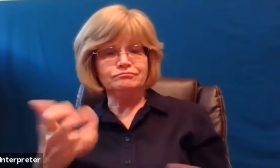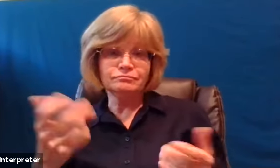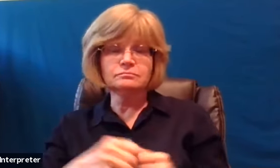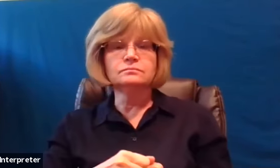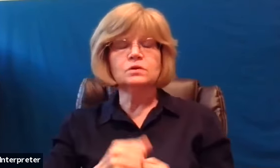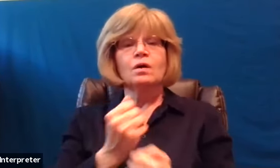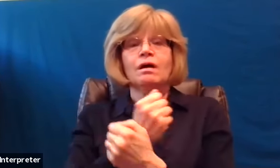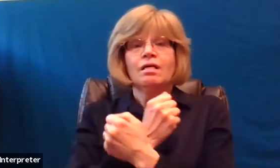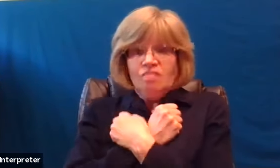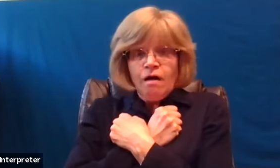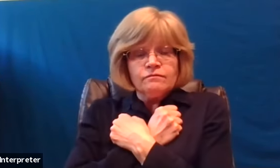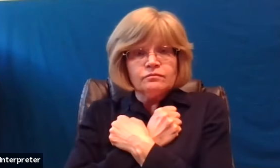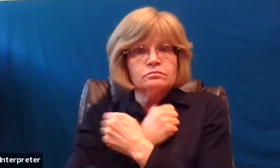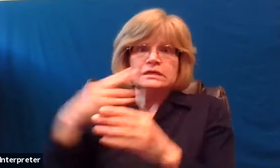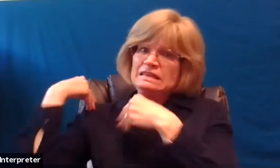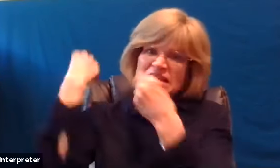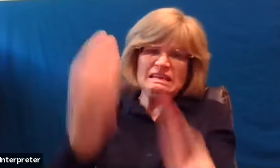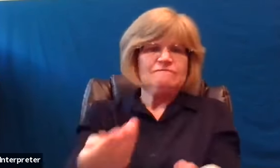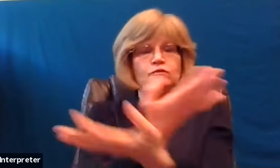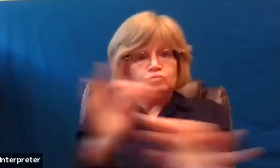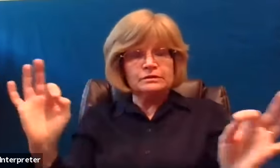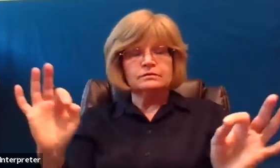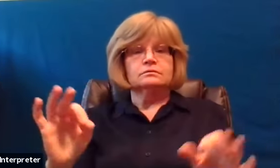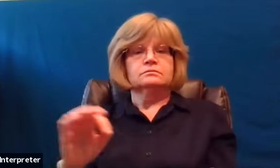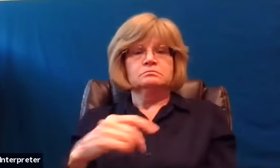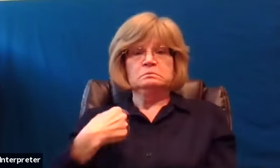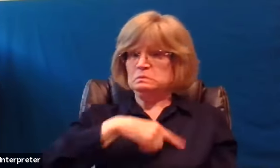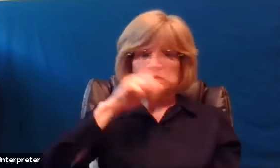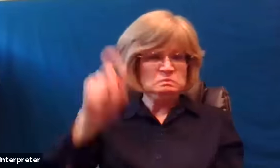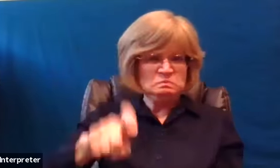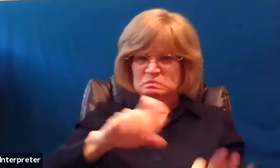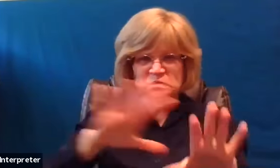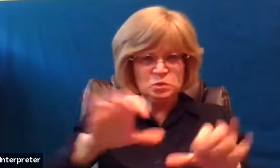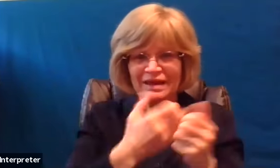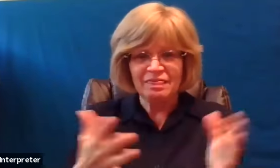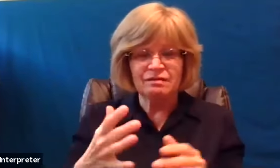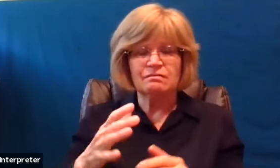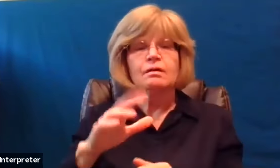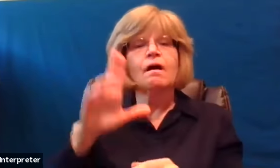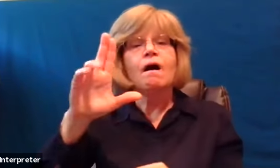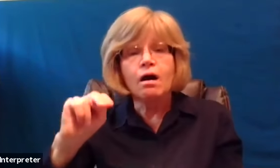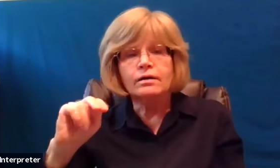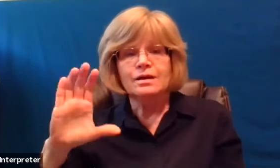love is unconditional blessing is conditional what about forgiveness